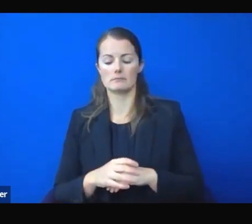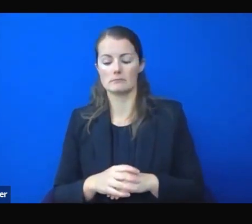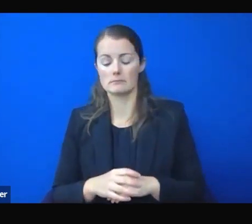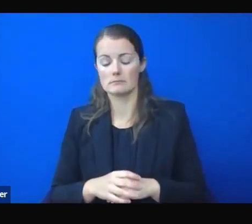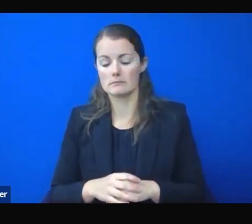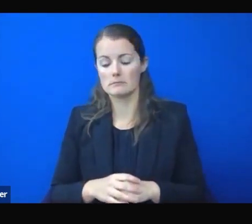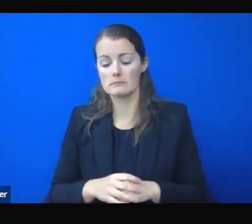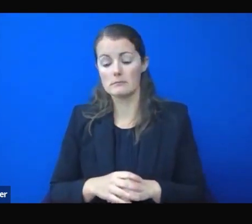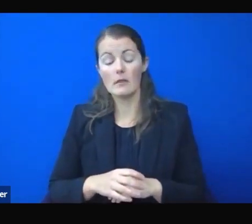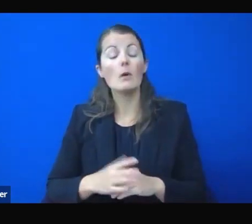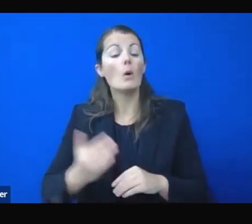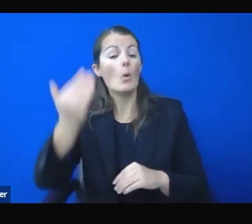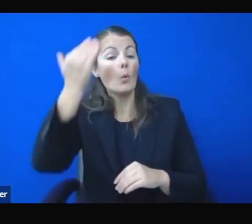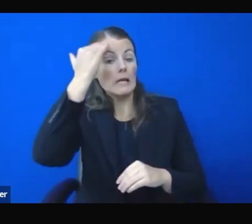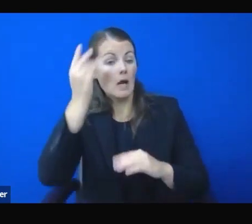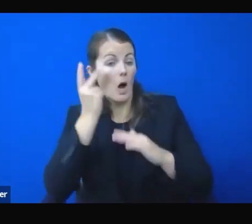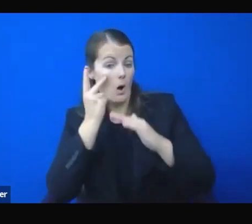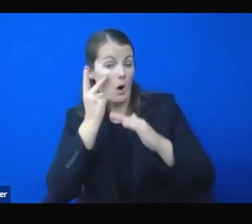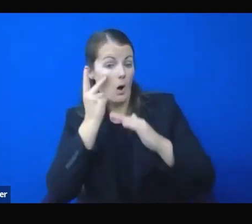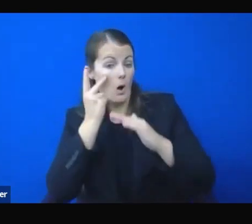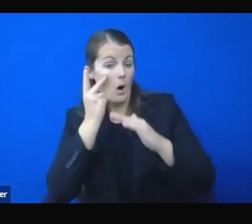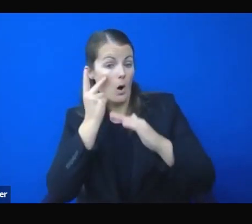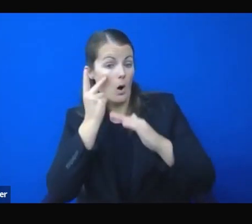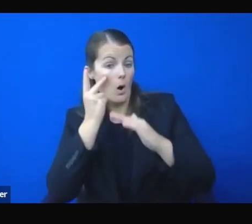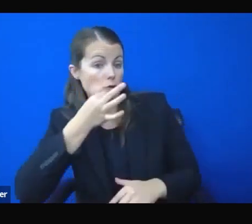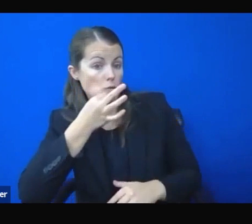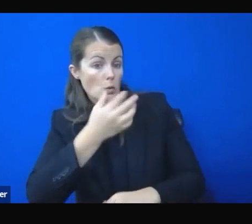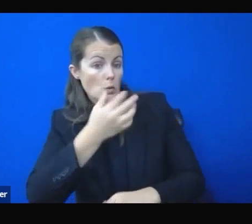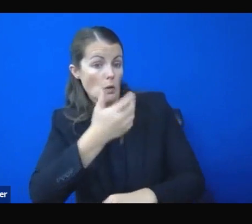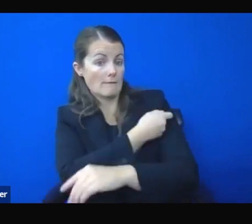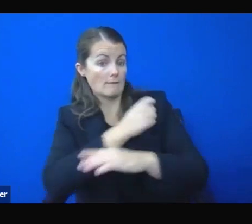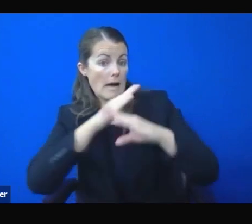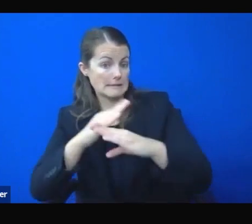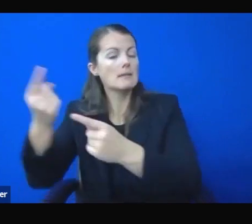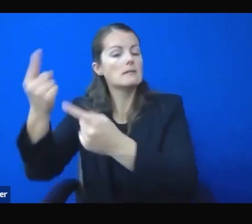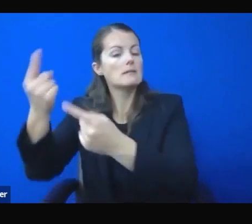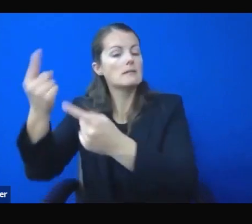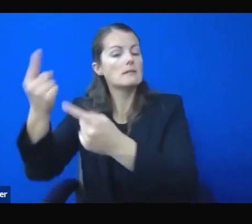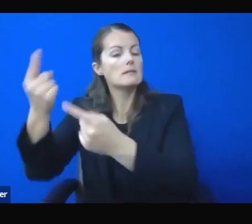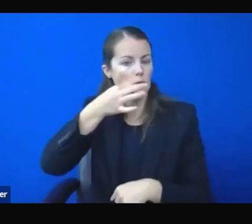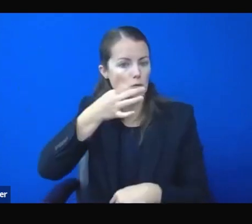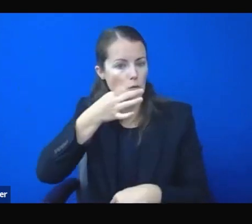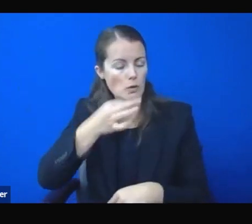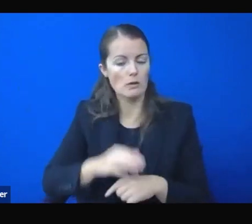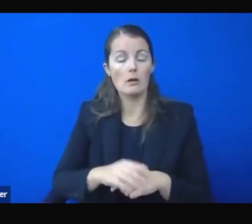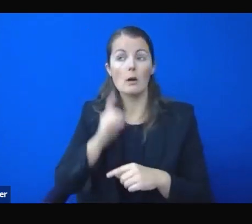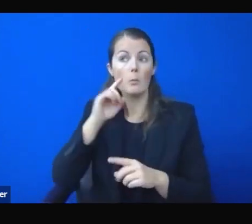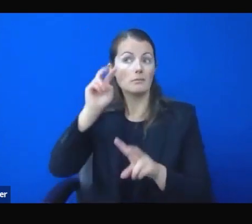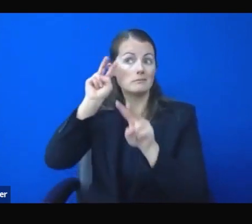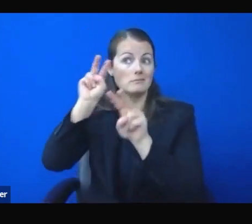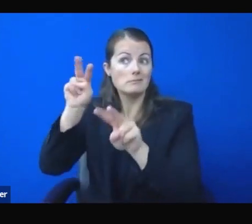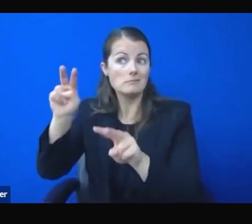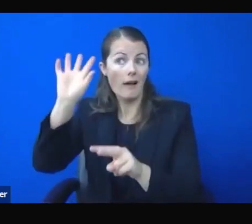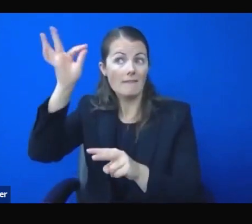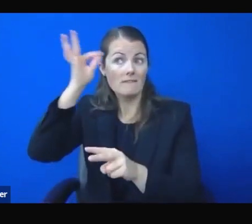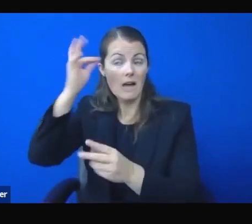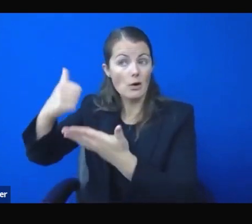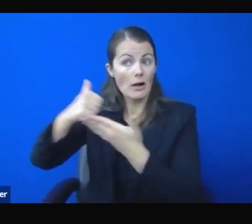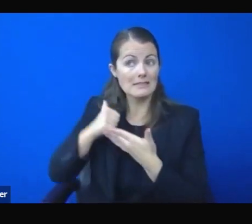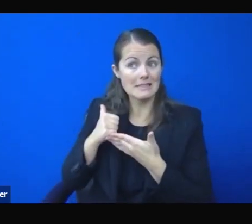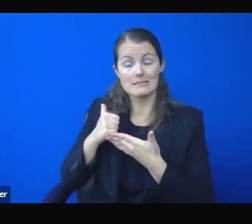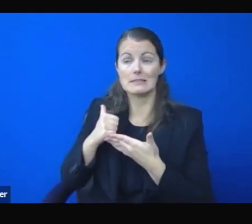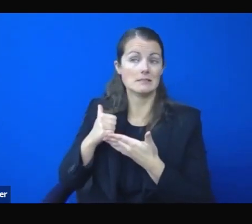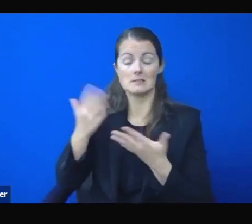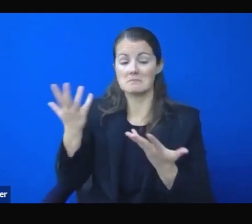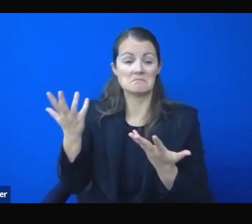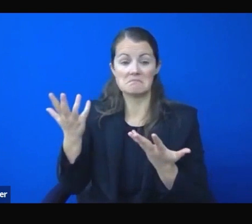There's always some hope that we could get additional funding from the federal government. But as of right now, neither of those things exist.